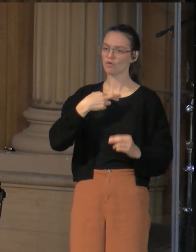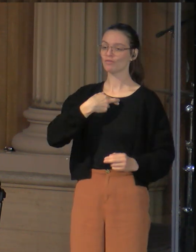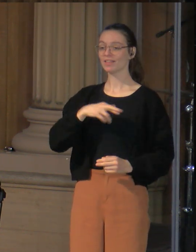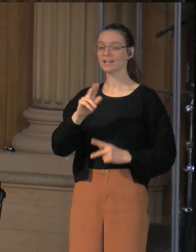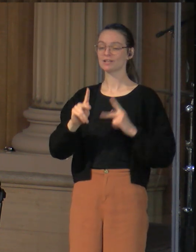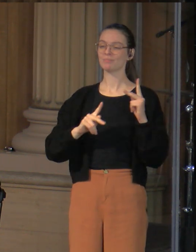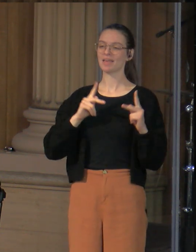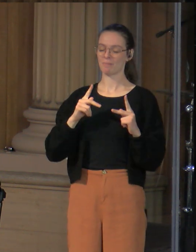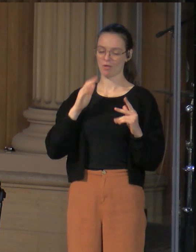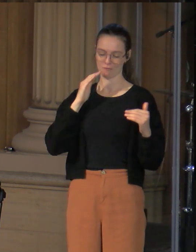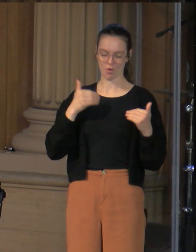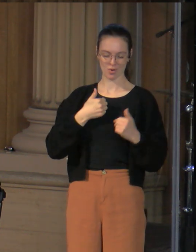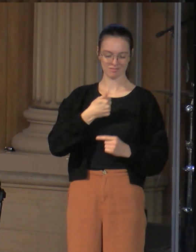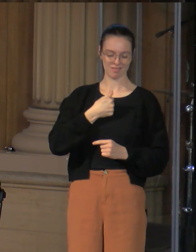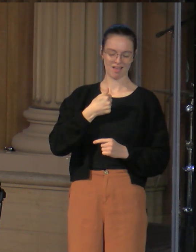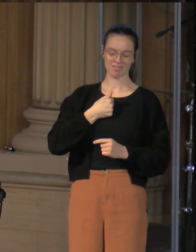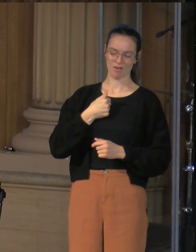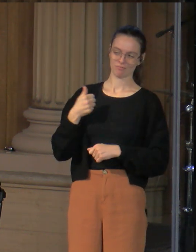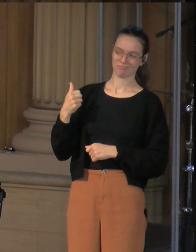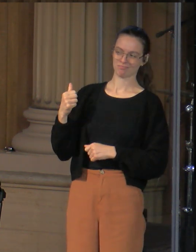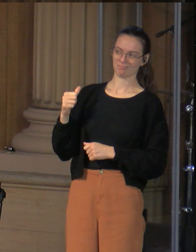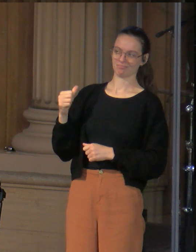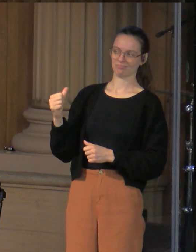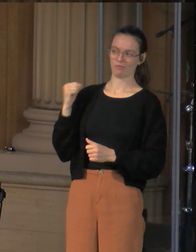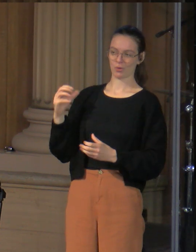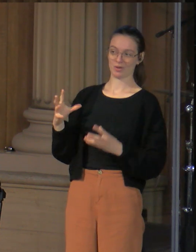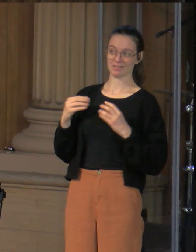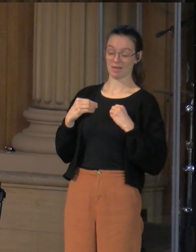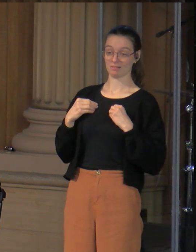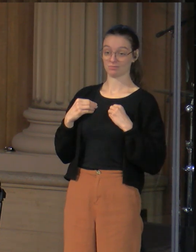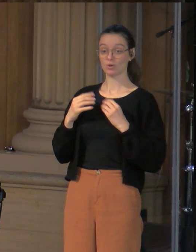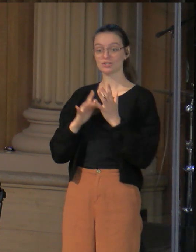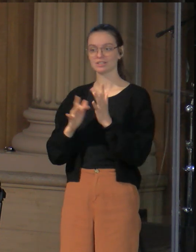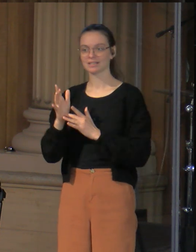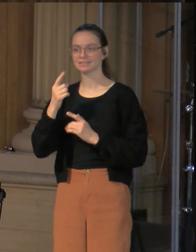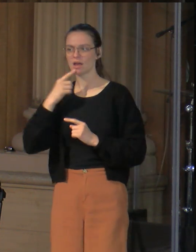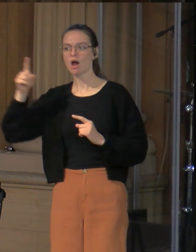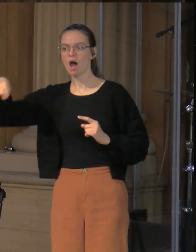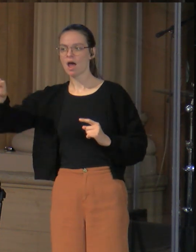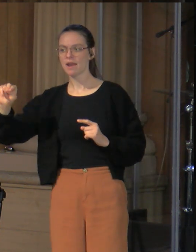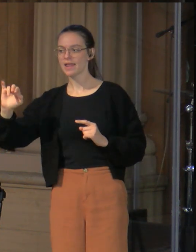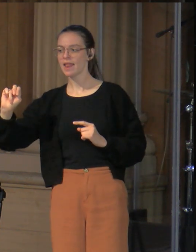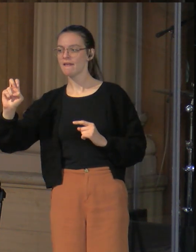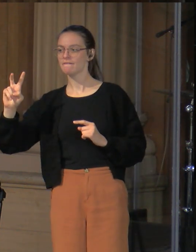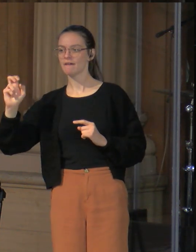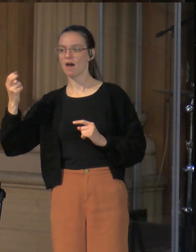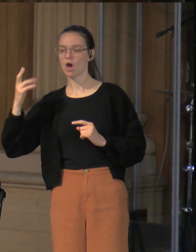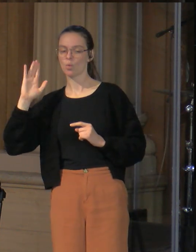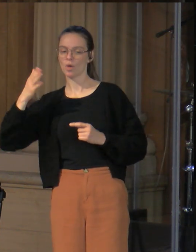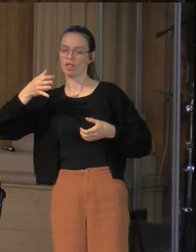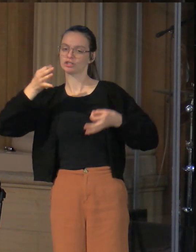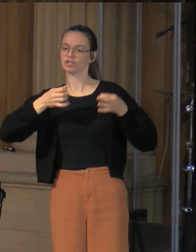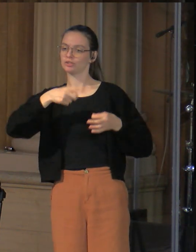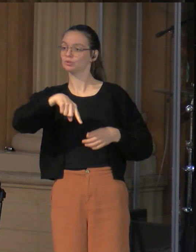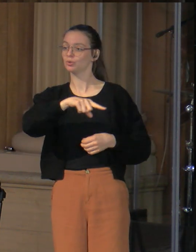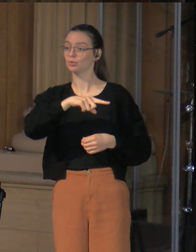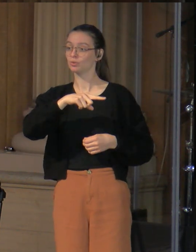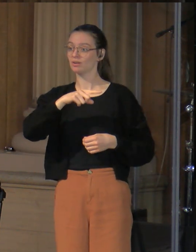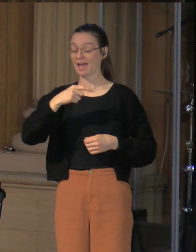Jesus shows up among them. So he says, Nineveh's going to judge y'all because I'm so much greater than Jonah, and they repented at his preaching.